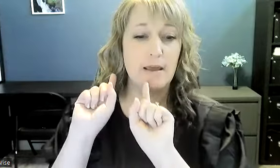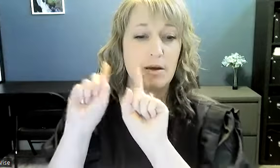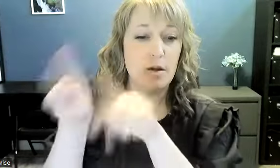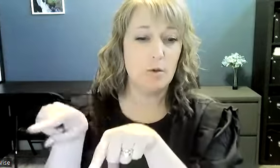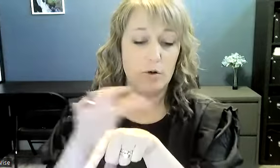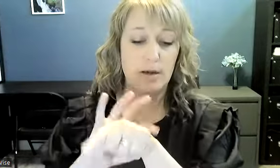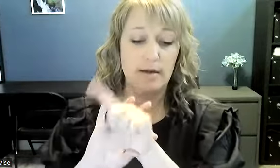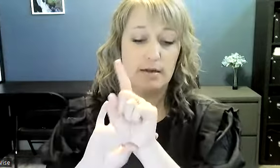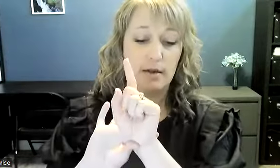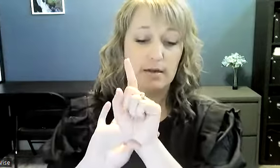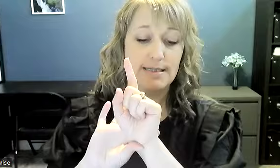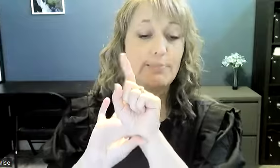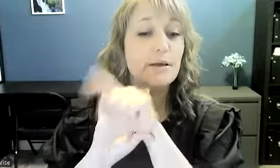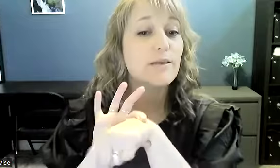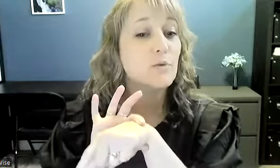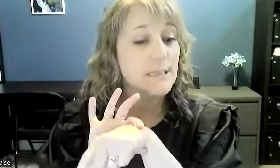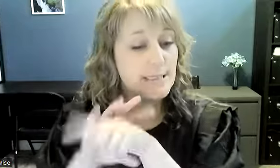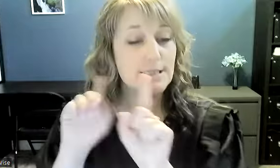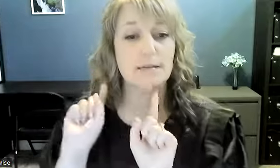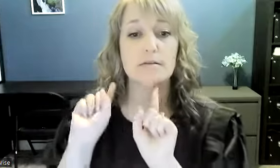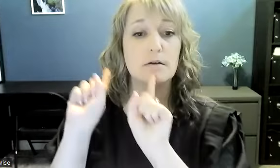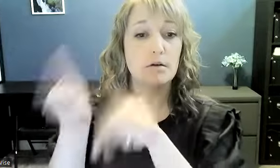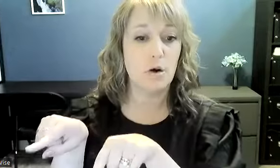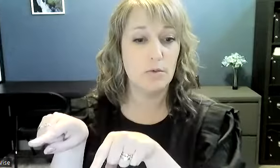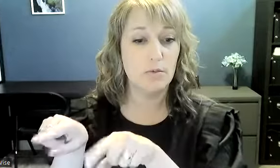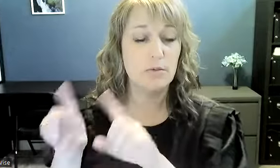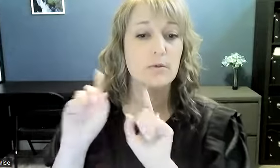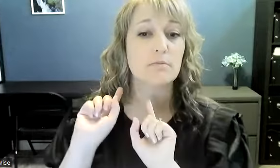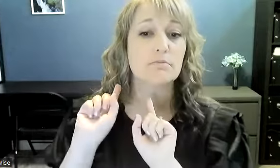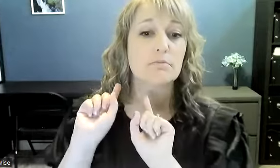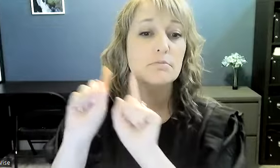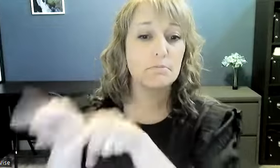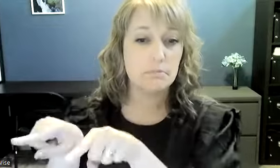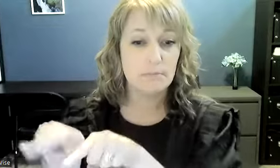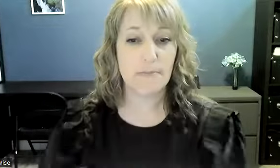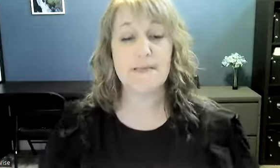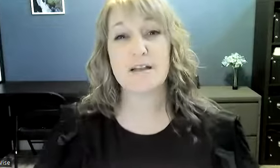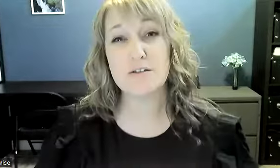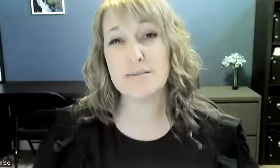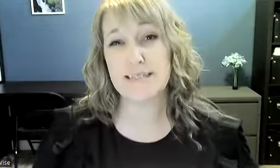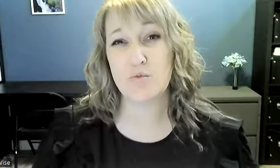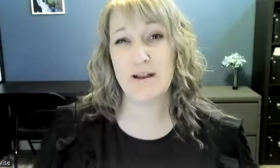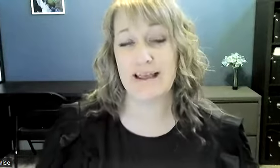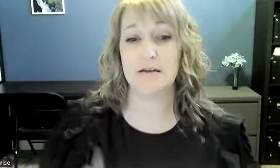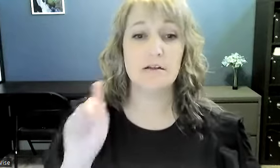then a dip in the wrist go this can also be signed one-handed